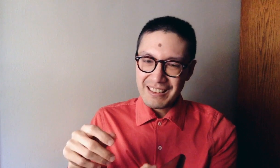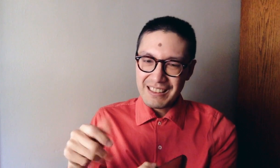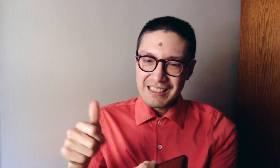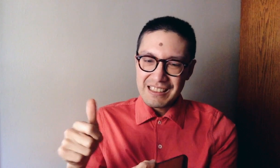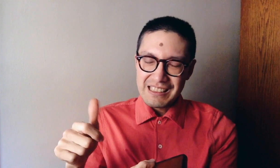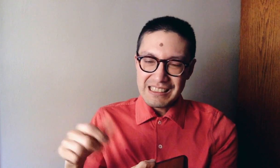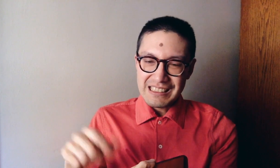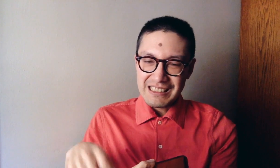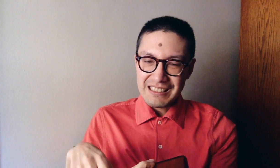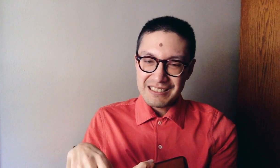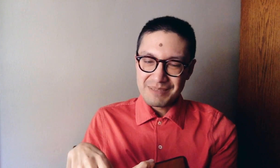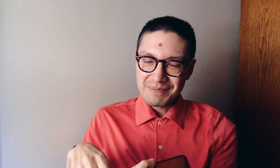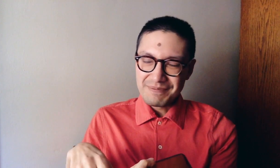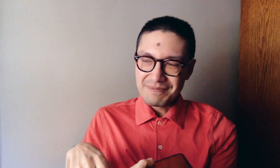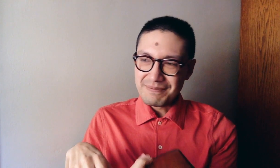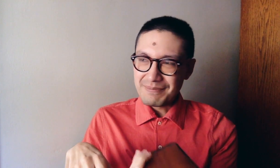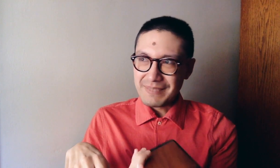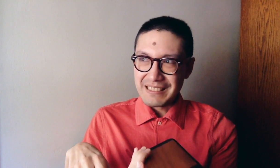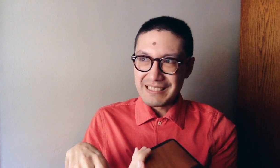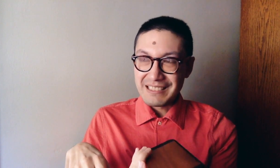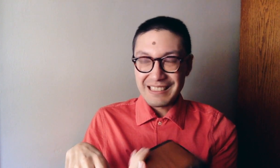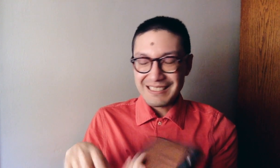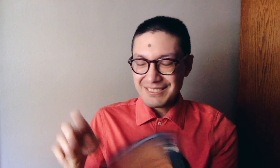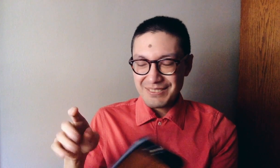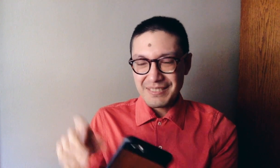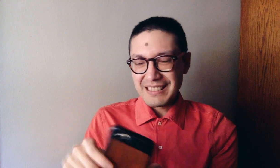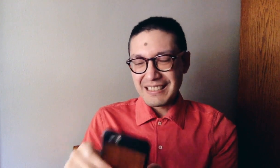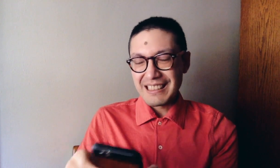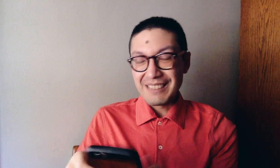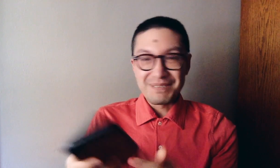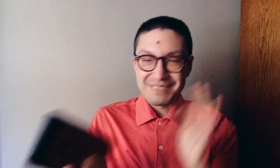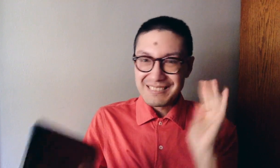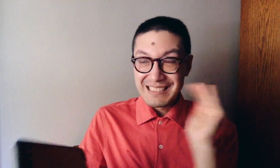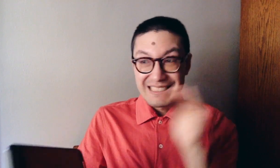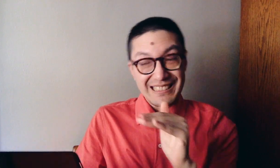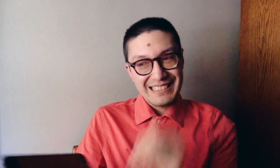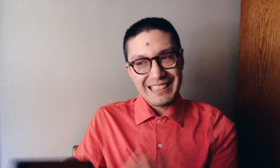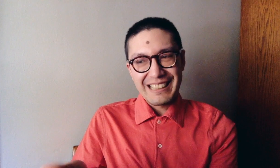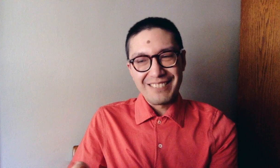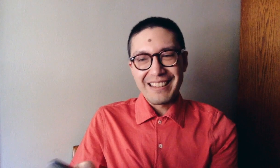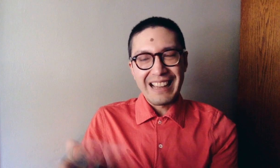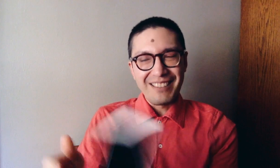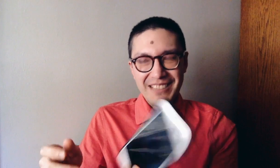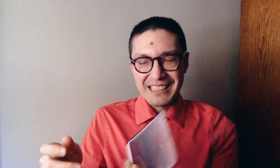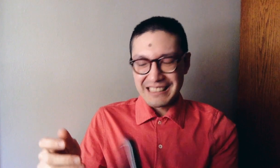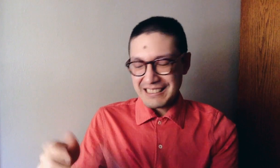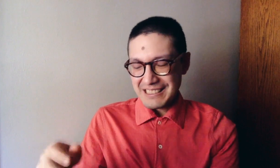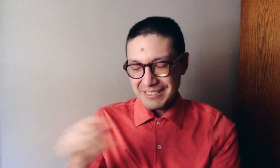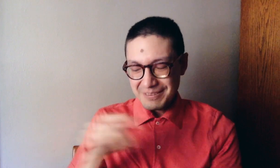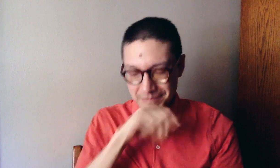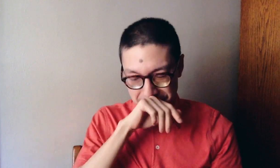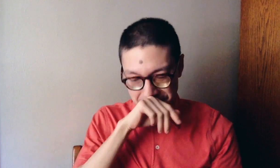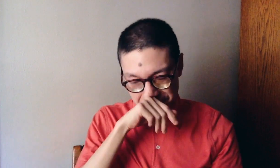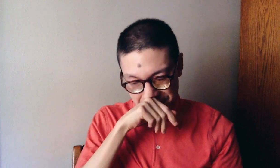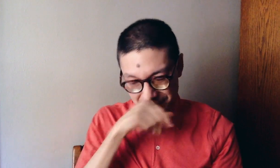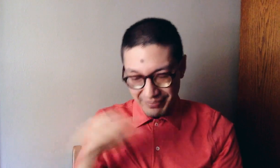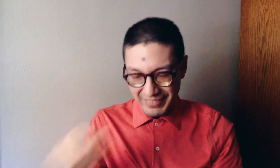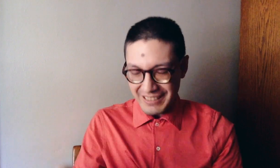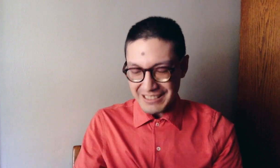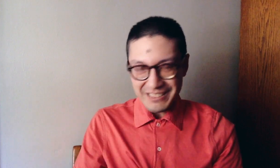Uh, but yeah, uh, I'm sticking with that project. So, I'll show